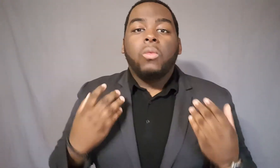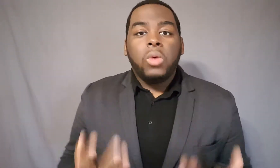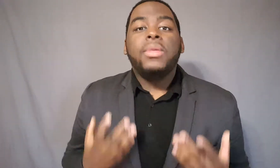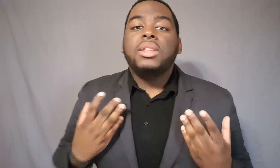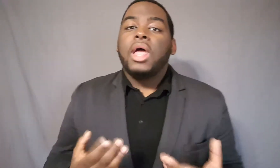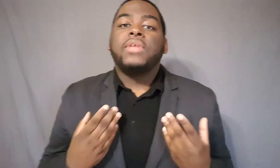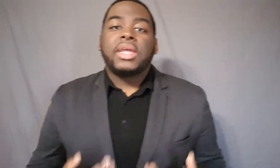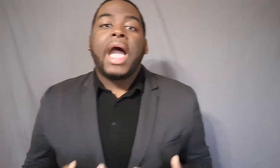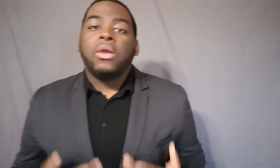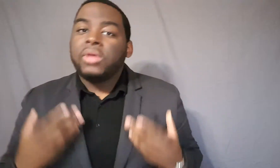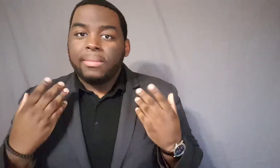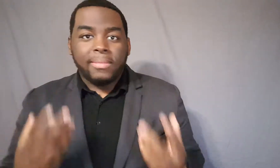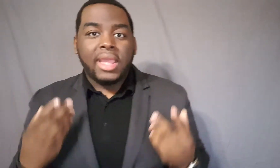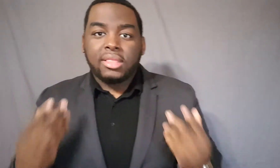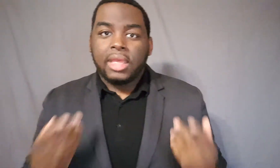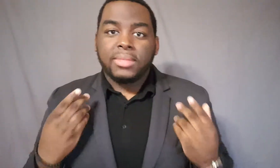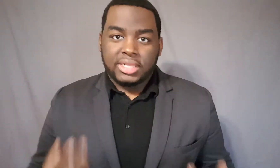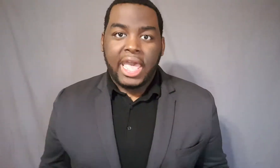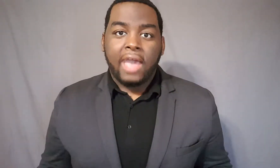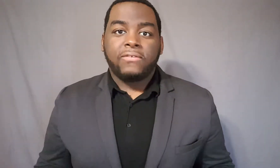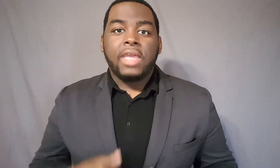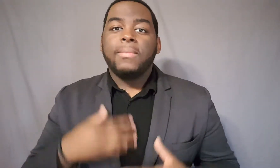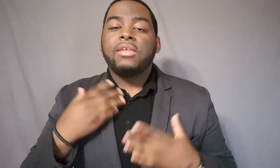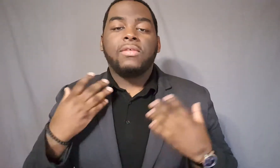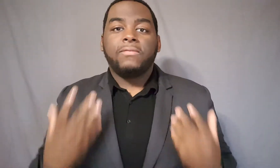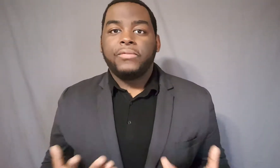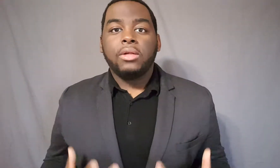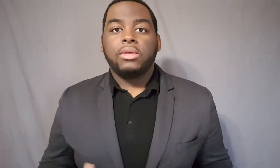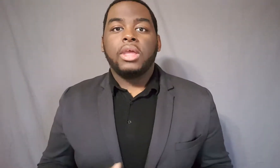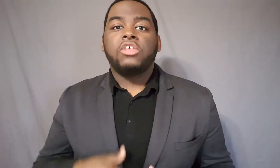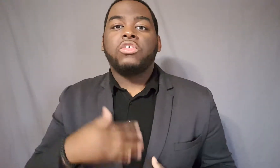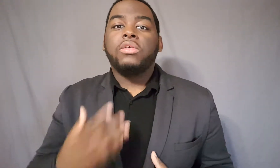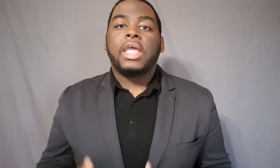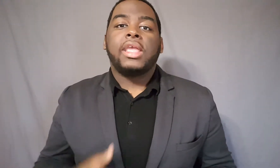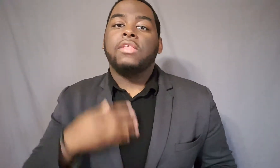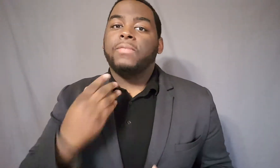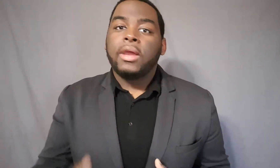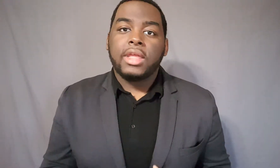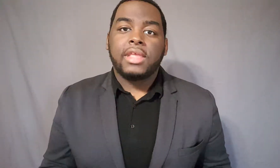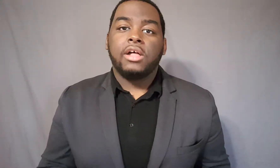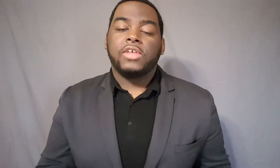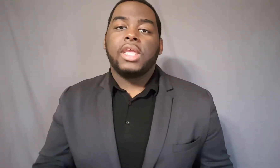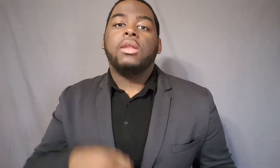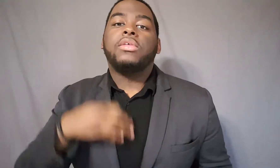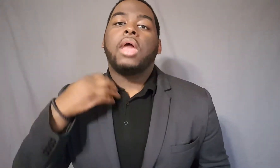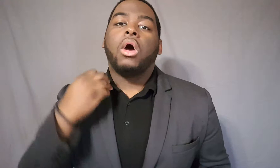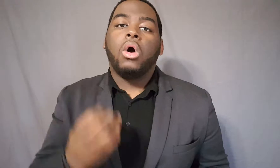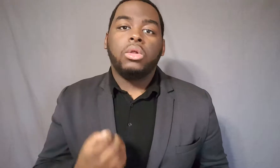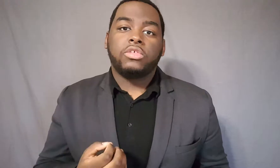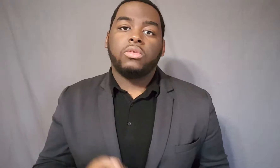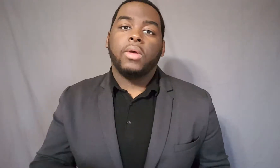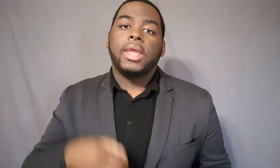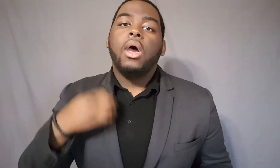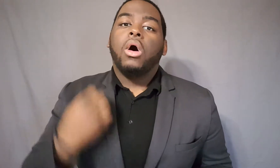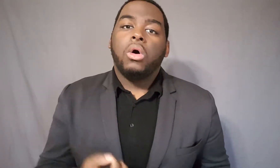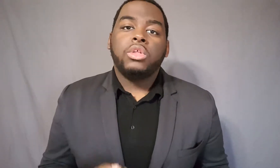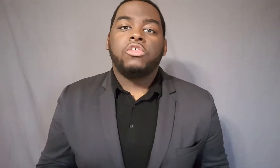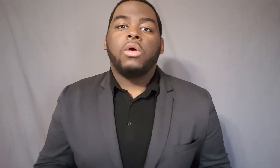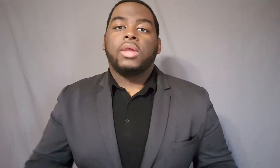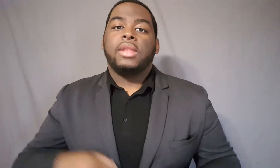Women love a guy who can make them laugh. It makes them feel good. It shows that he is very intelligent. He knows how to hold a story, hold a joke, and